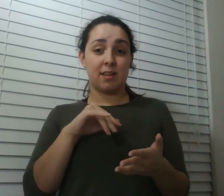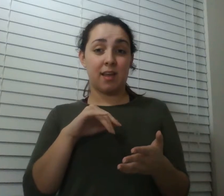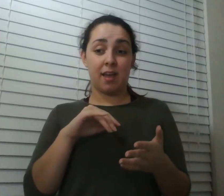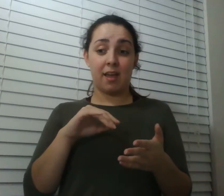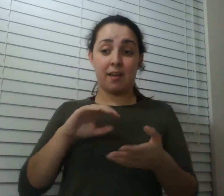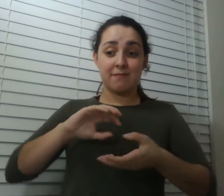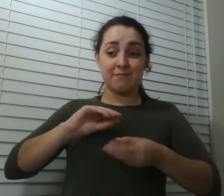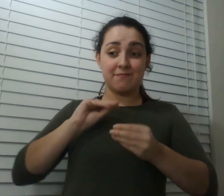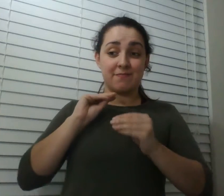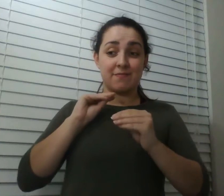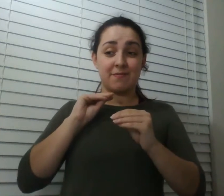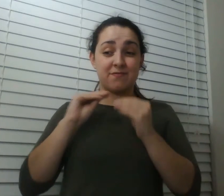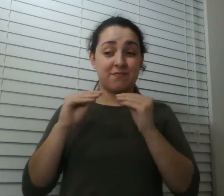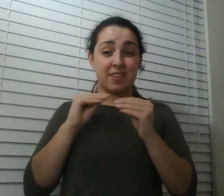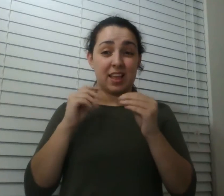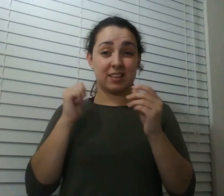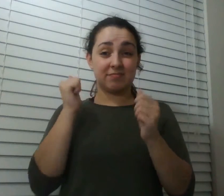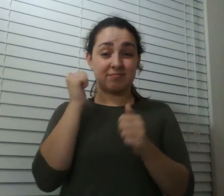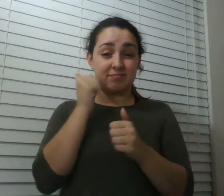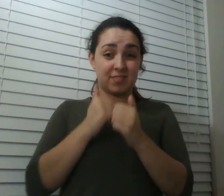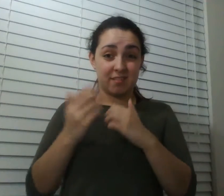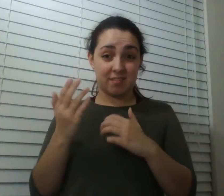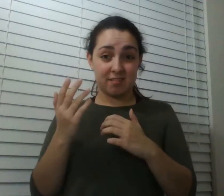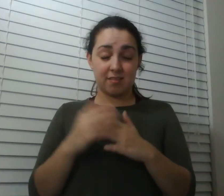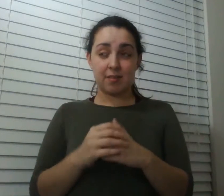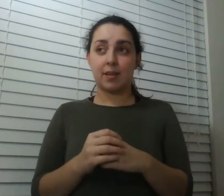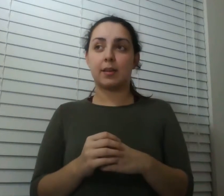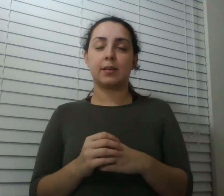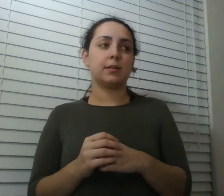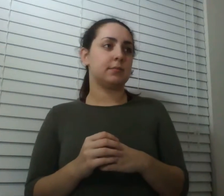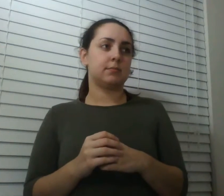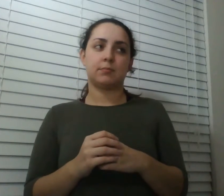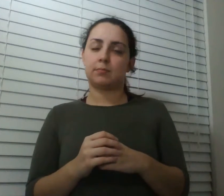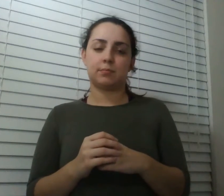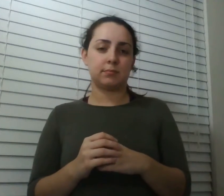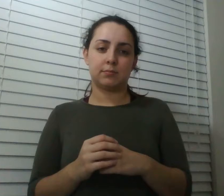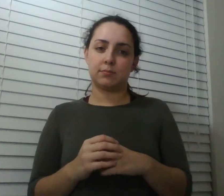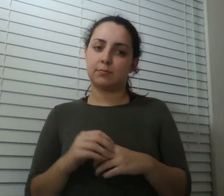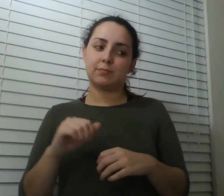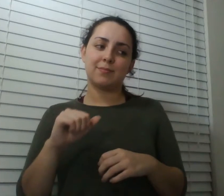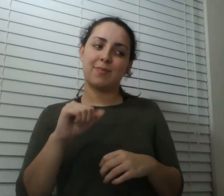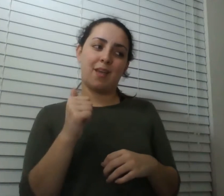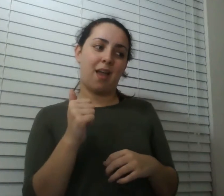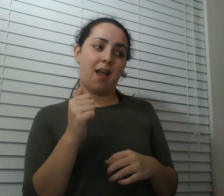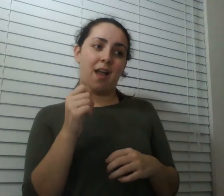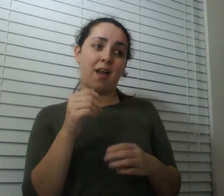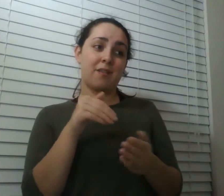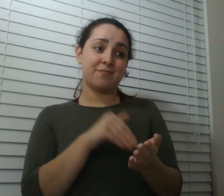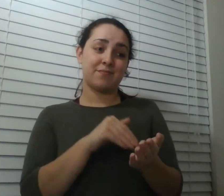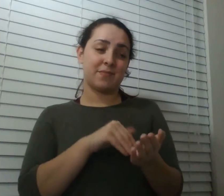no other people could not achieve the same results that they achieved using the delon